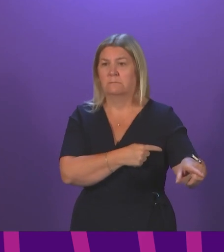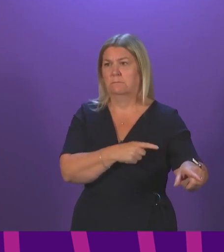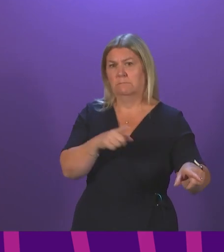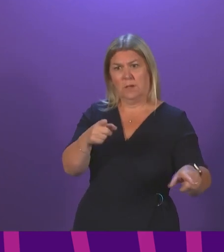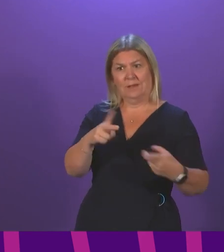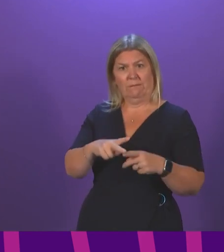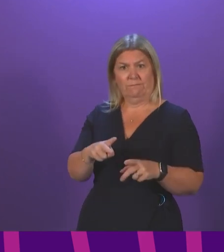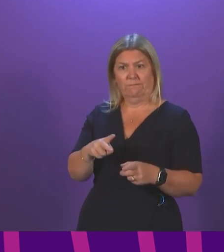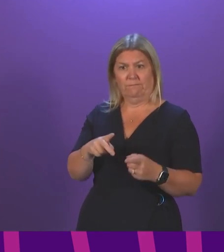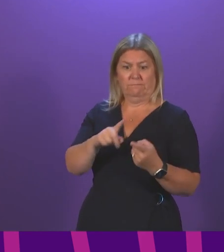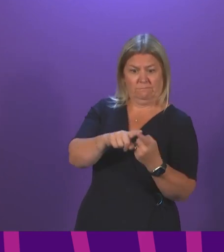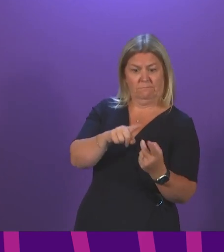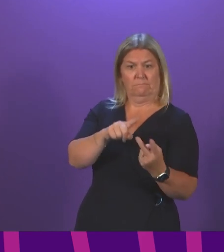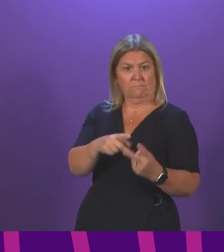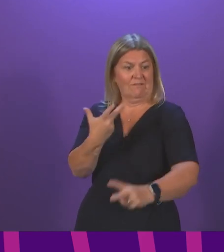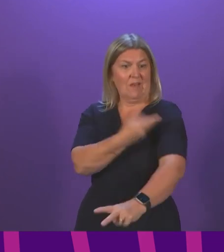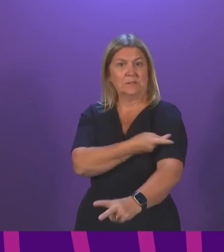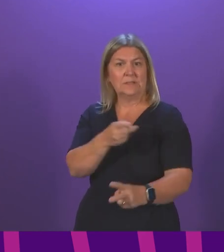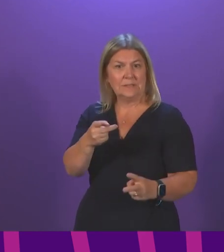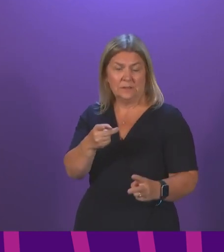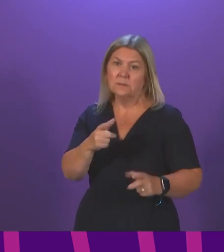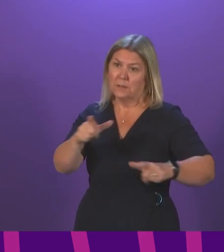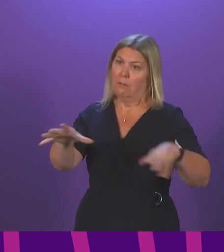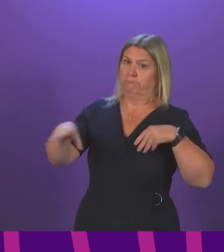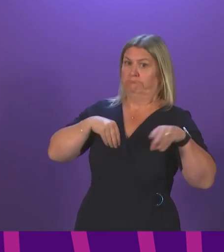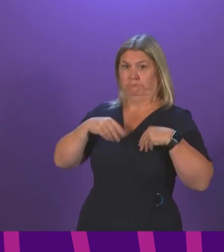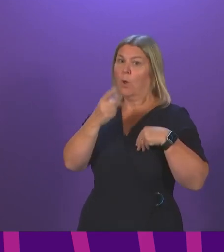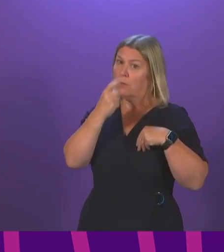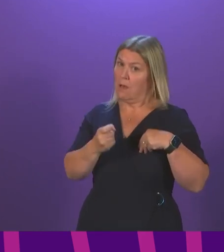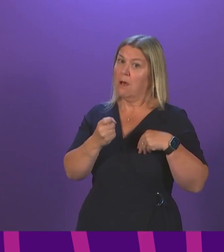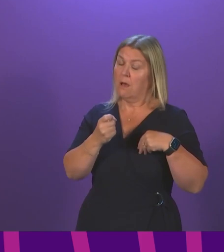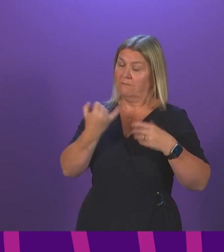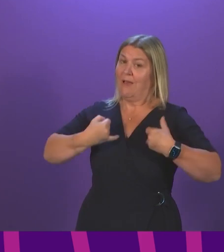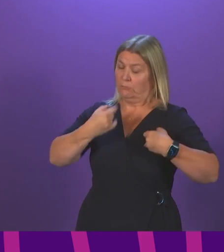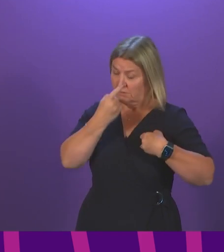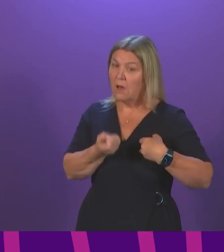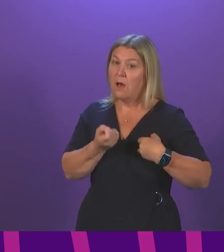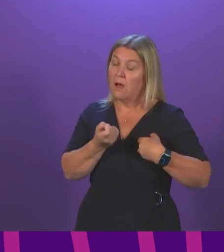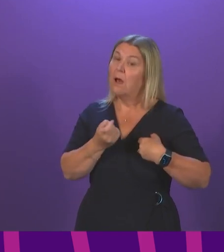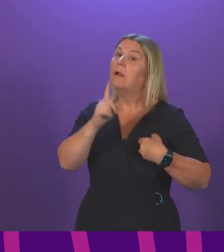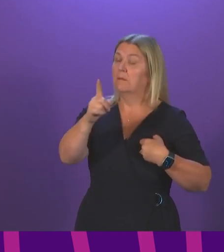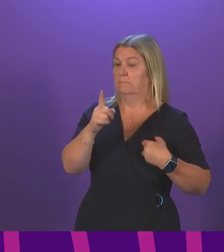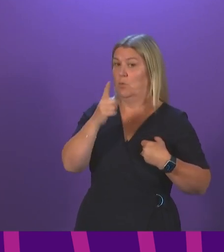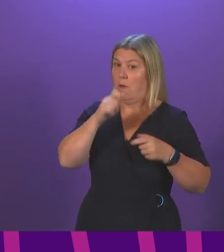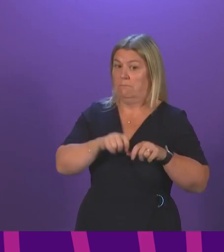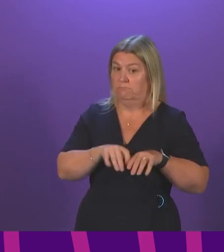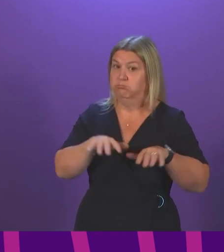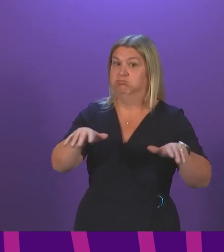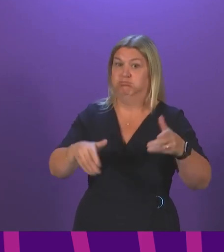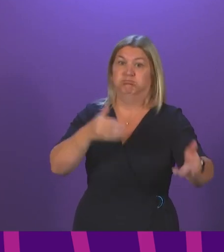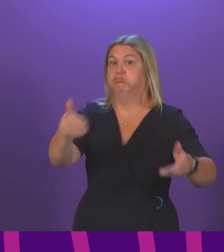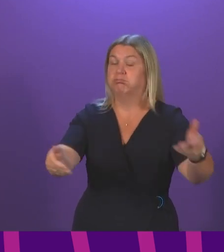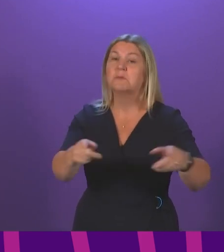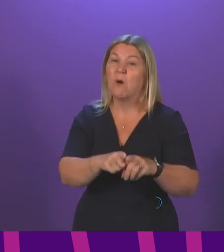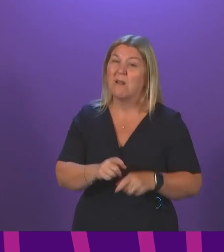virus and you can still spread the virus. So making sure someone is negative going into a venue is more important. But under these